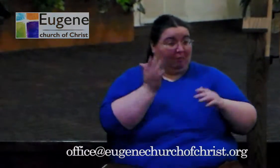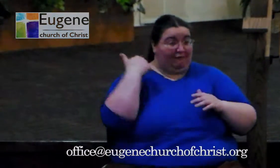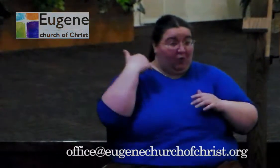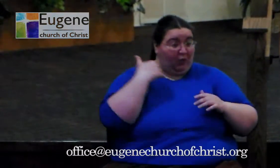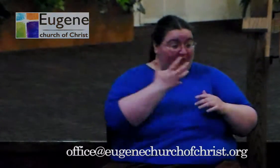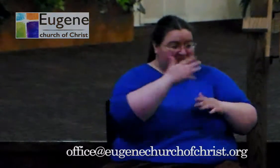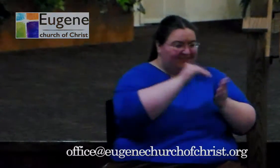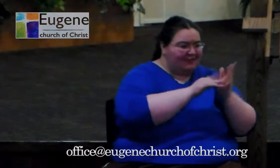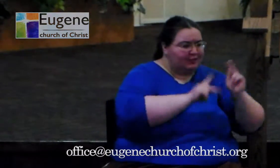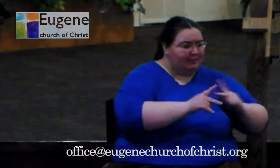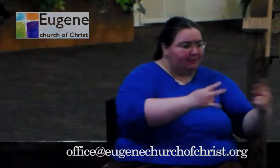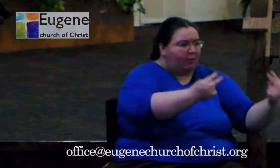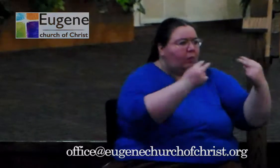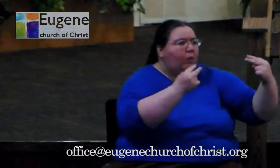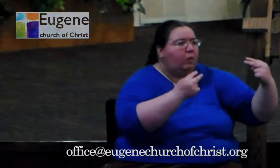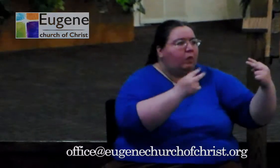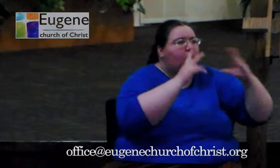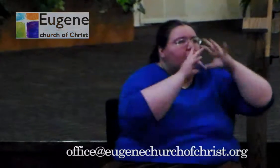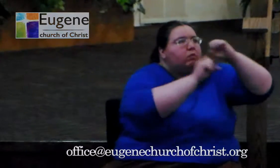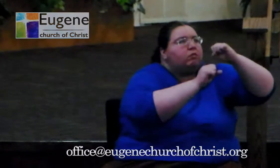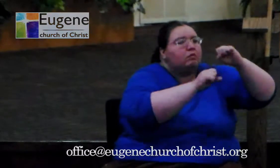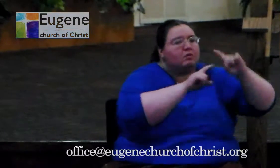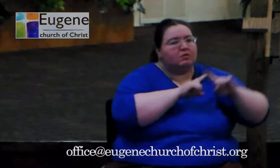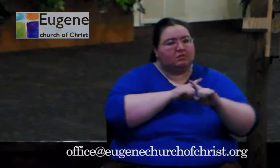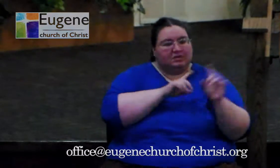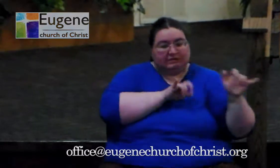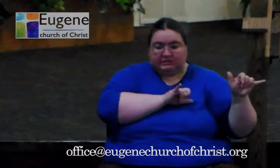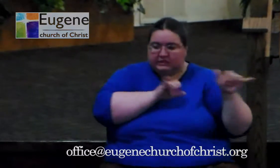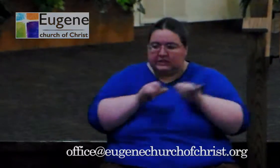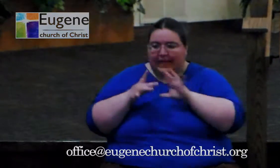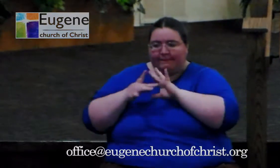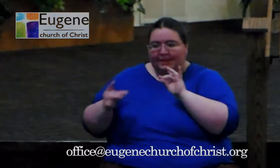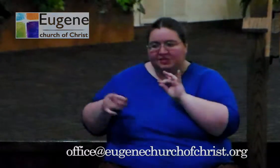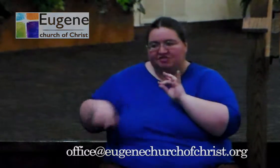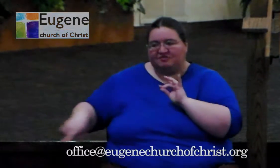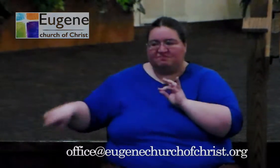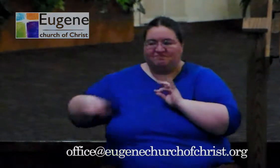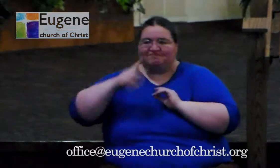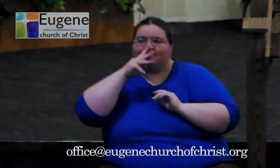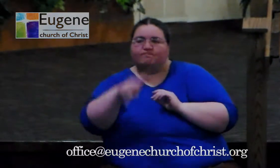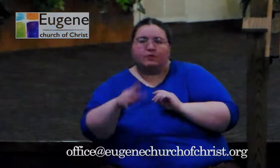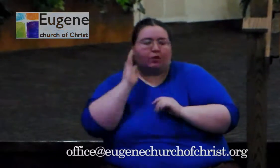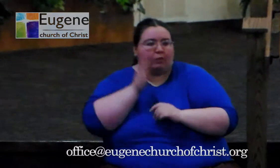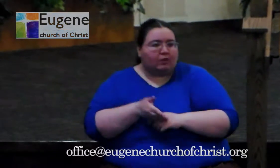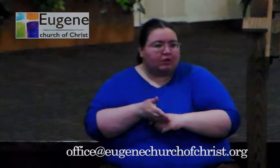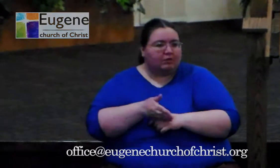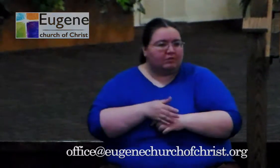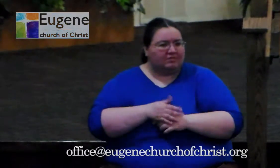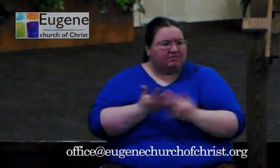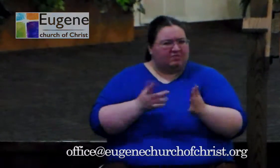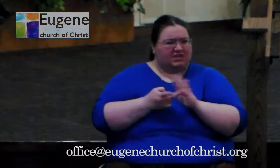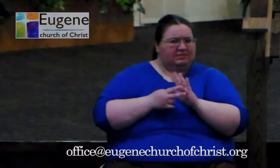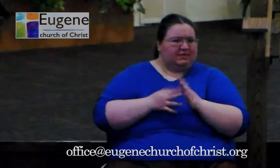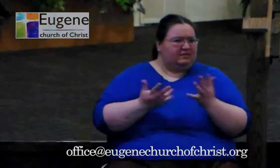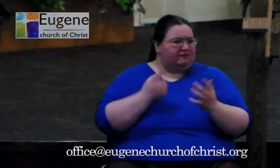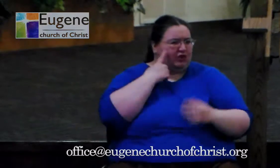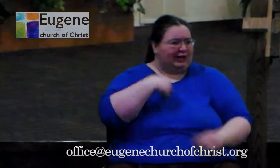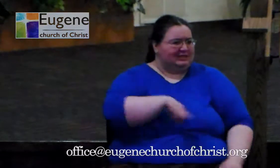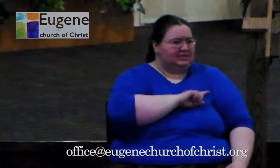not going to listen. Now, what does that mean for each of us? If you have found yourself trying to spread the story around and tell the gospel